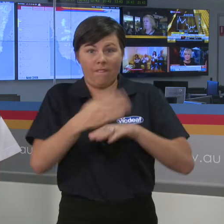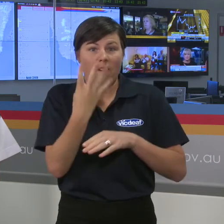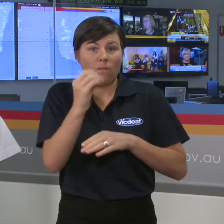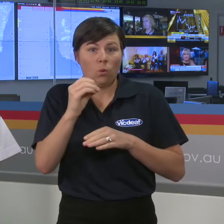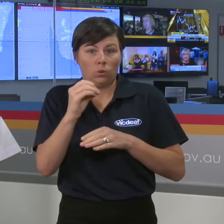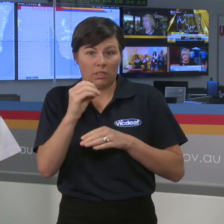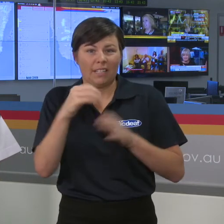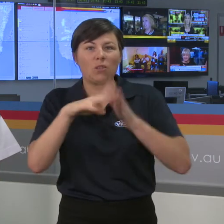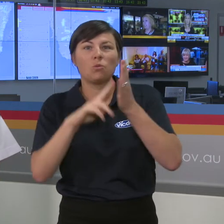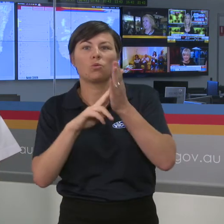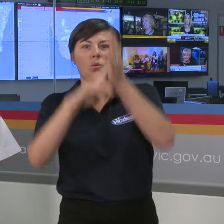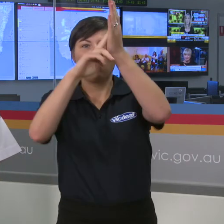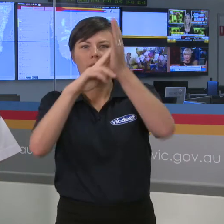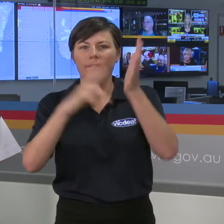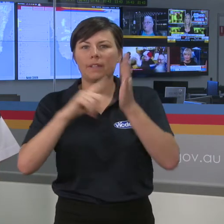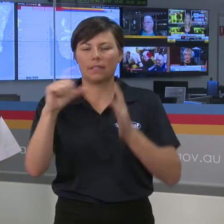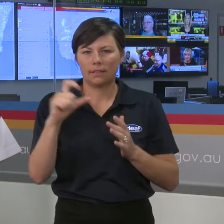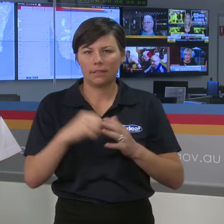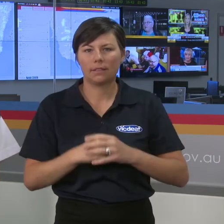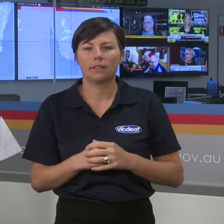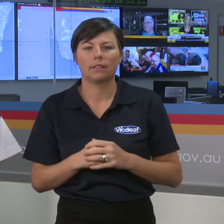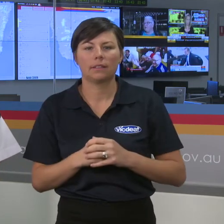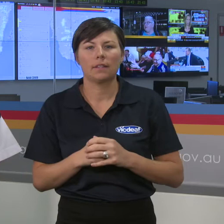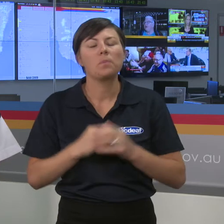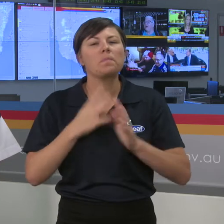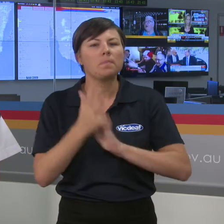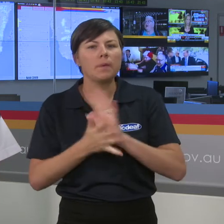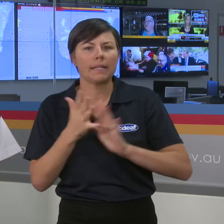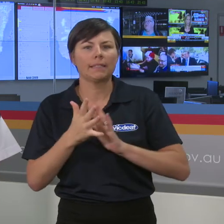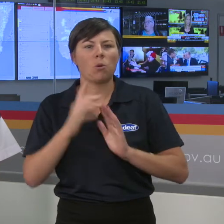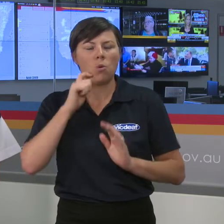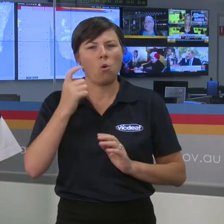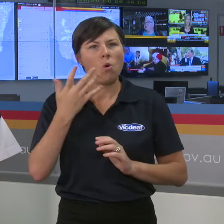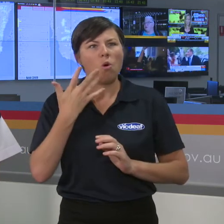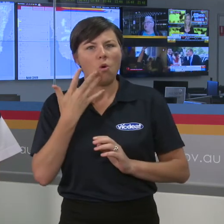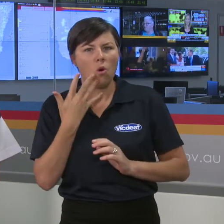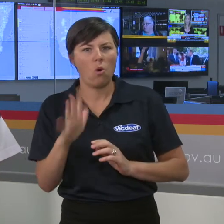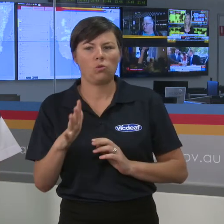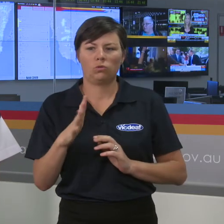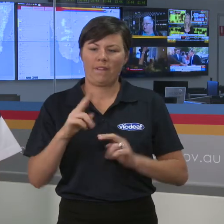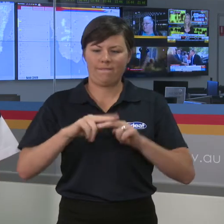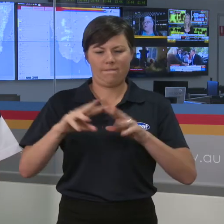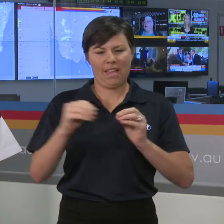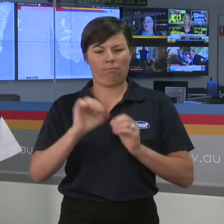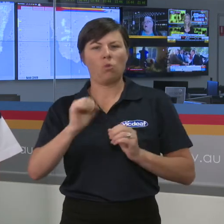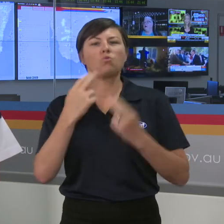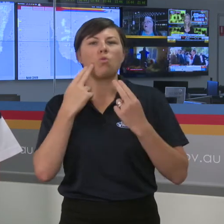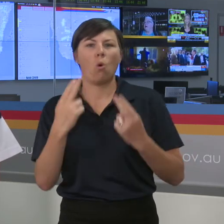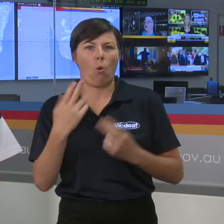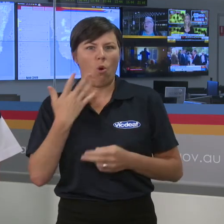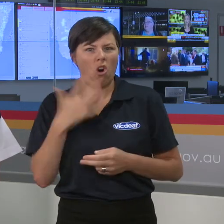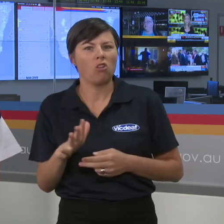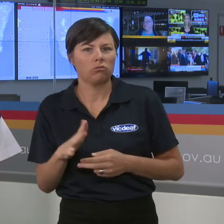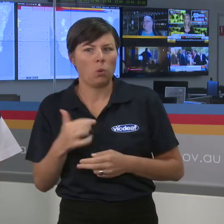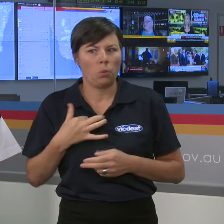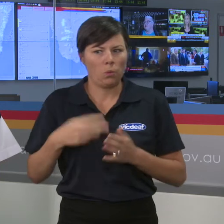very northern parts. So we're back into what would be seen as a very hot and normal February summer. We've been waiting for that